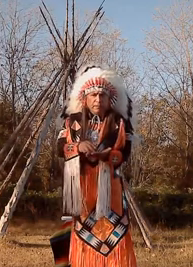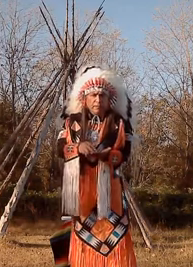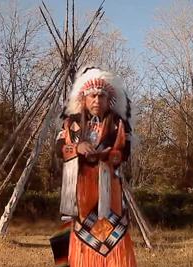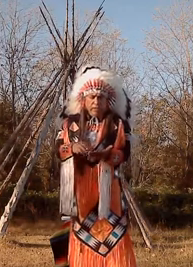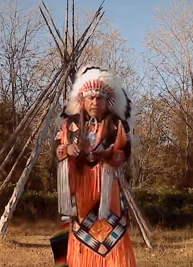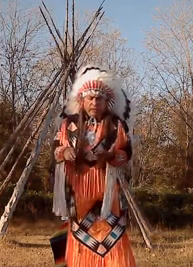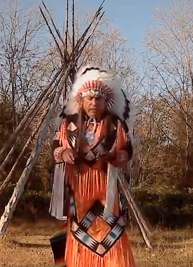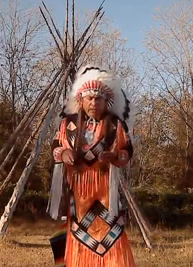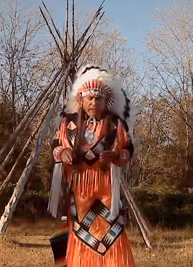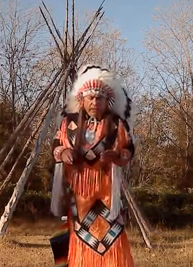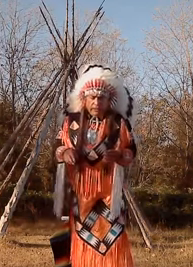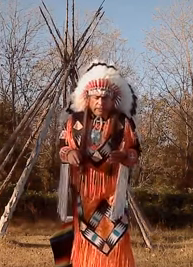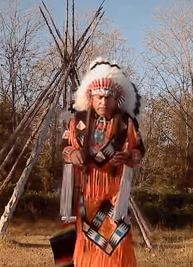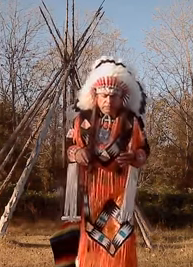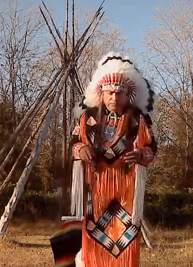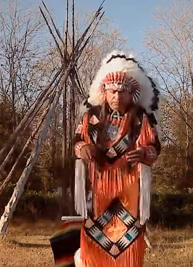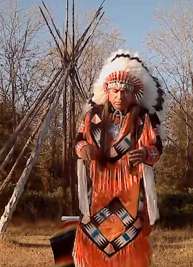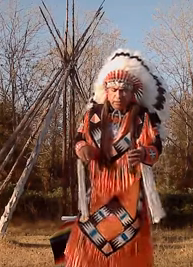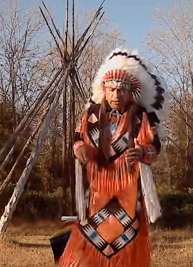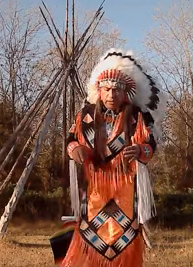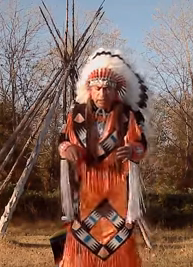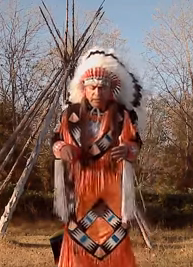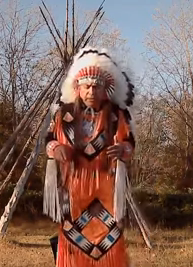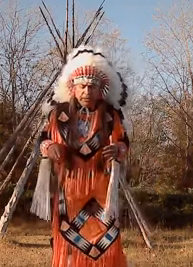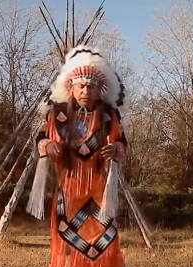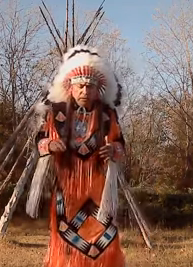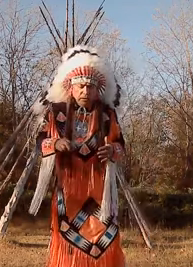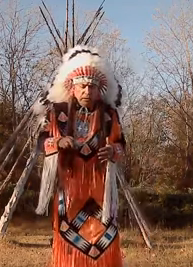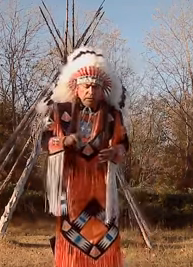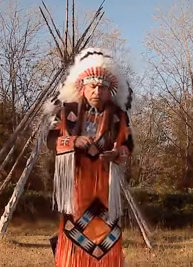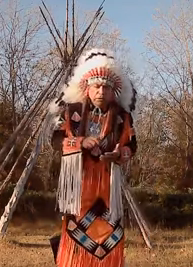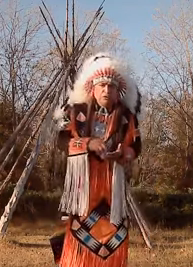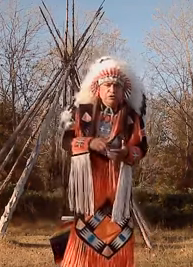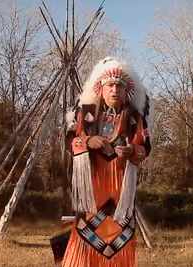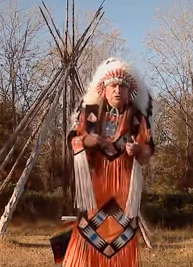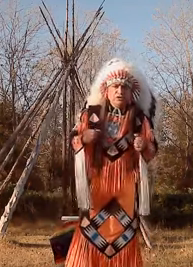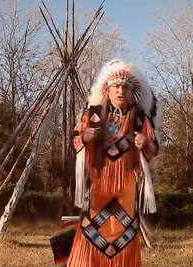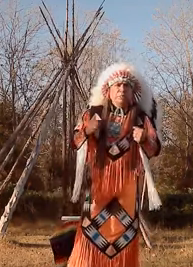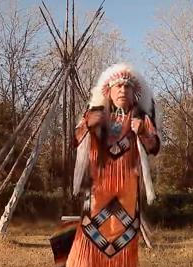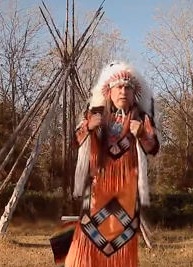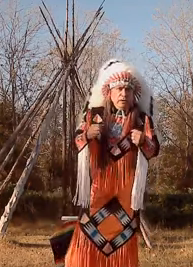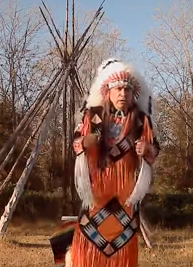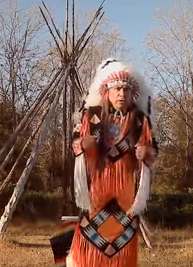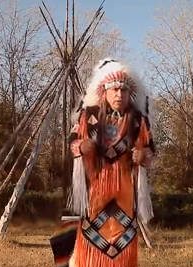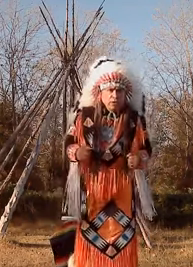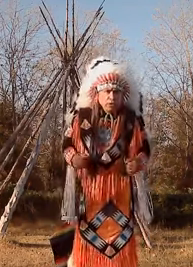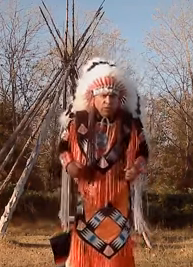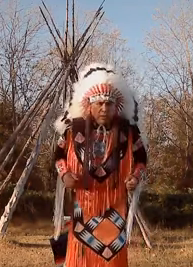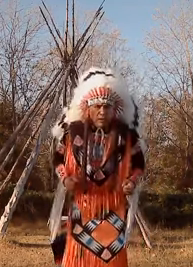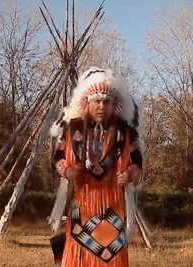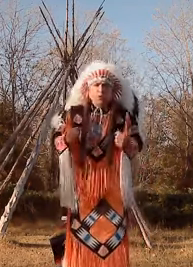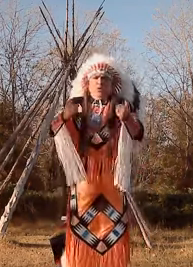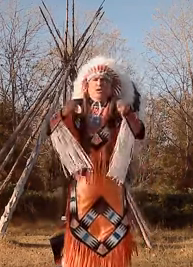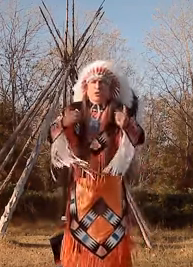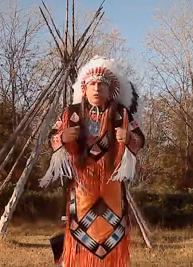um then uh jumping you know we we do